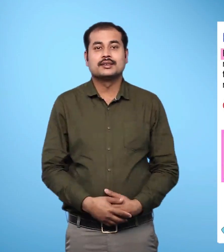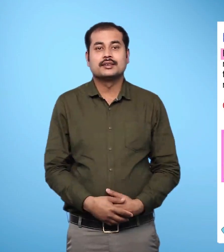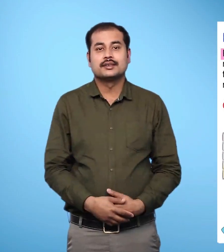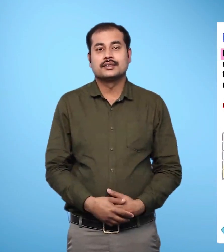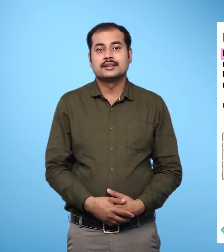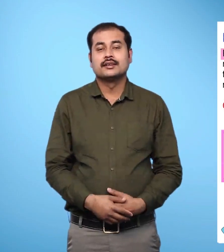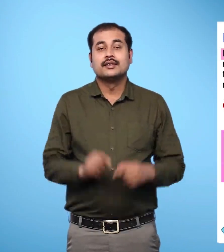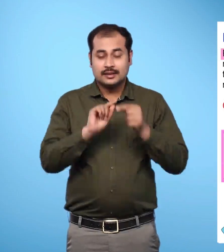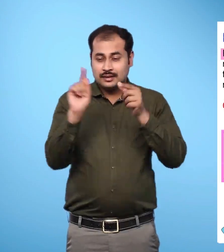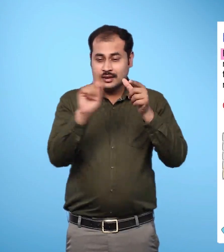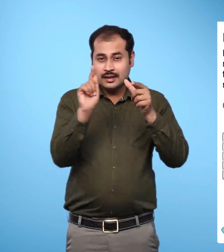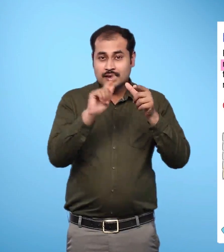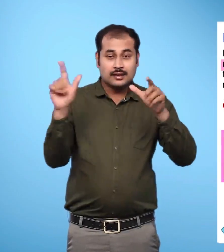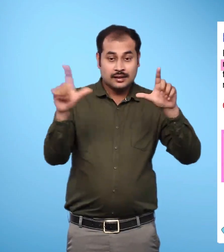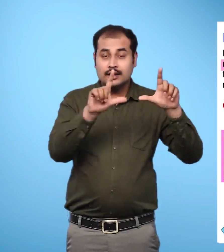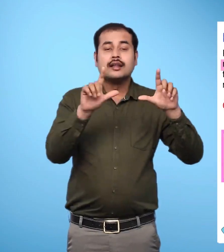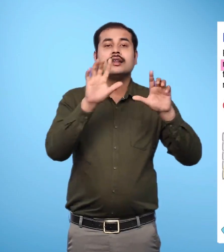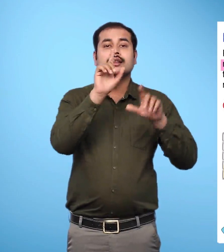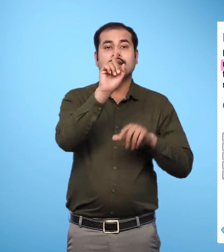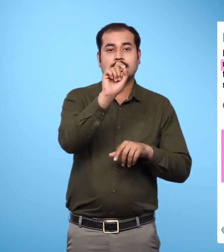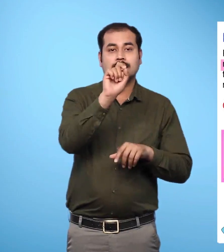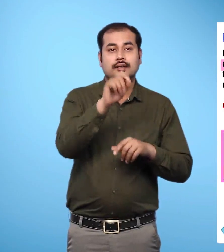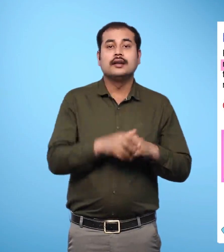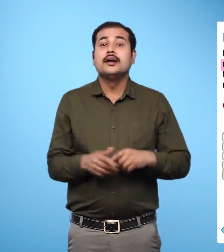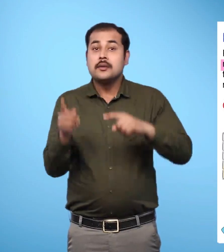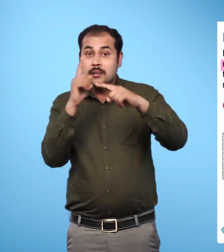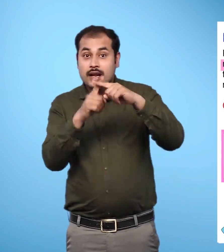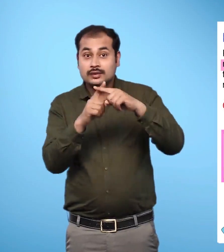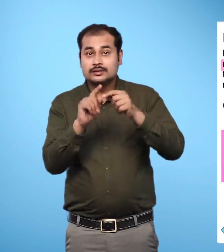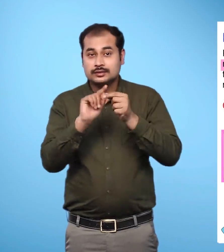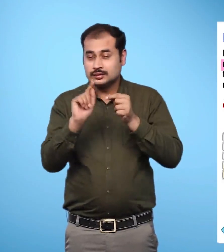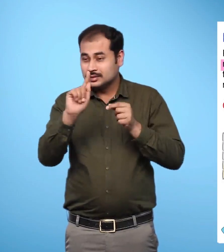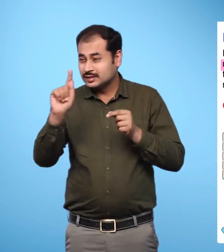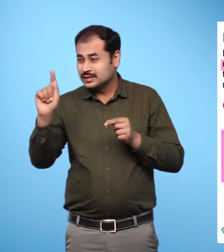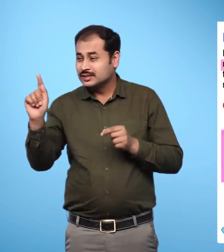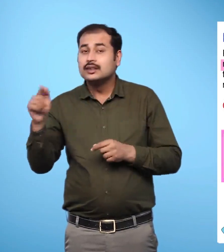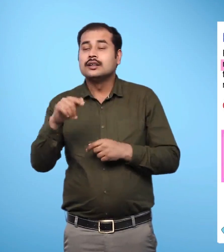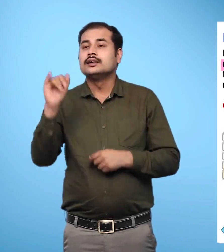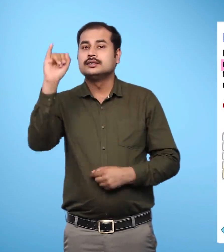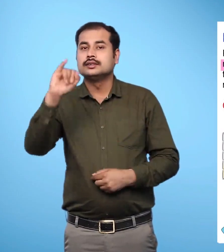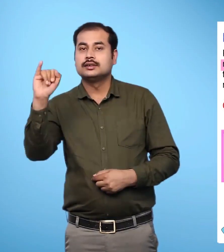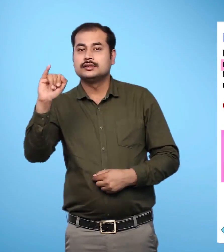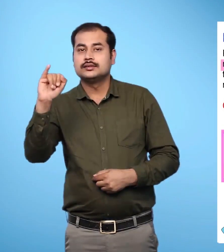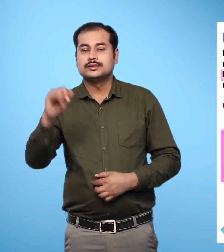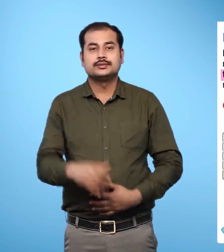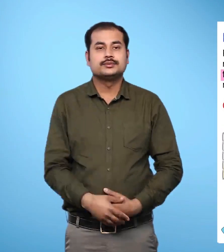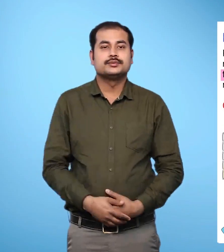a bundle of 10 matchsticks plus 6 matchsticks. After equal to sign,